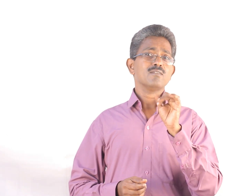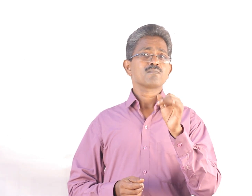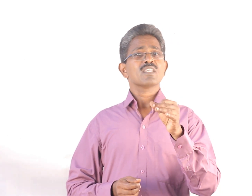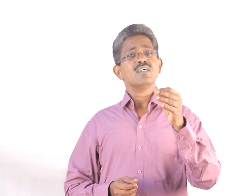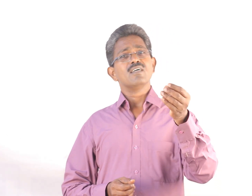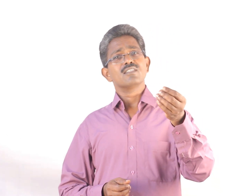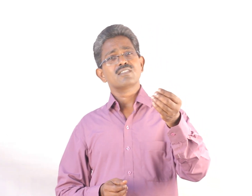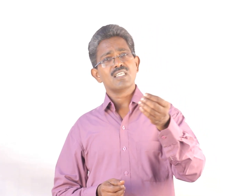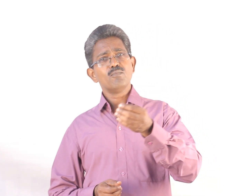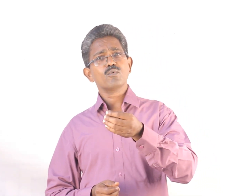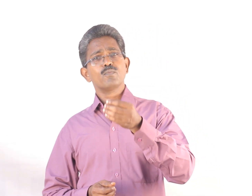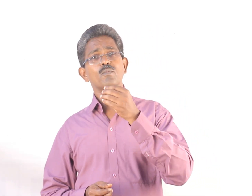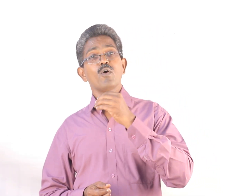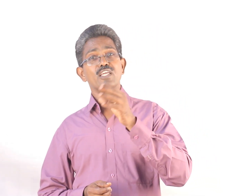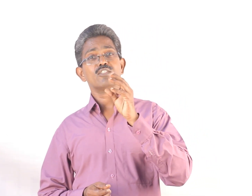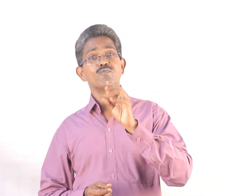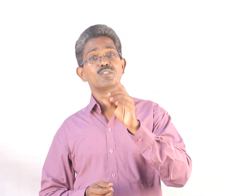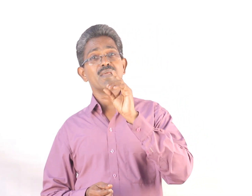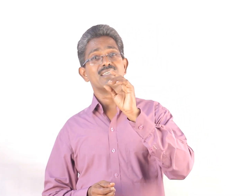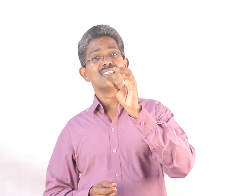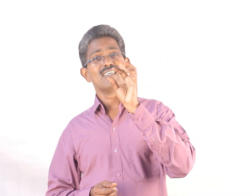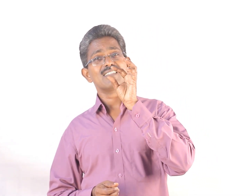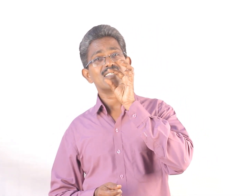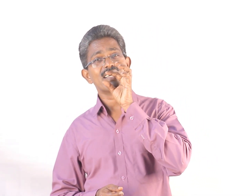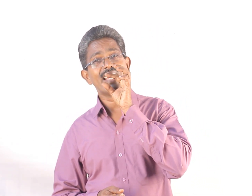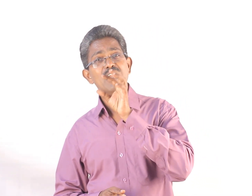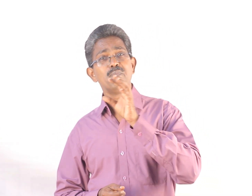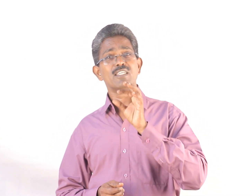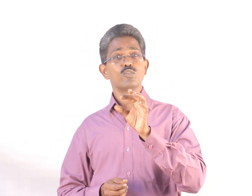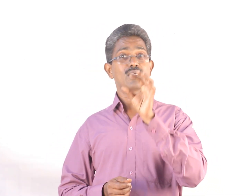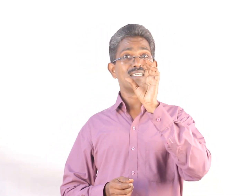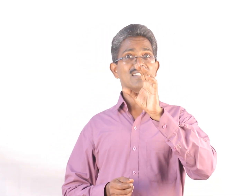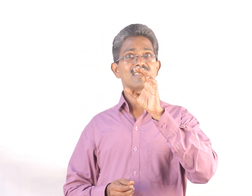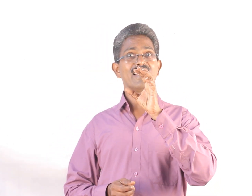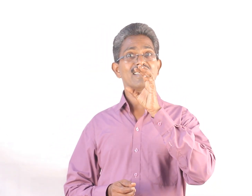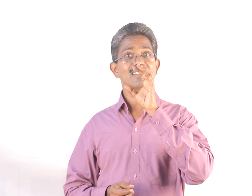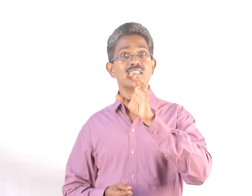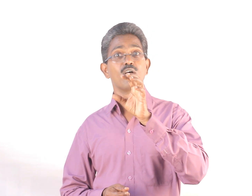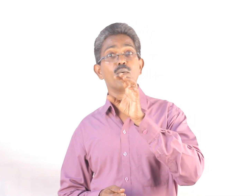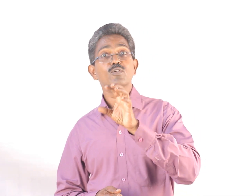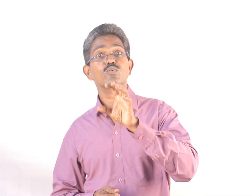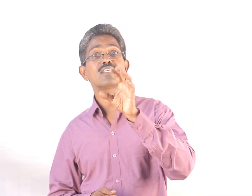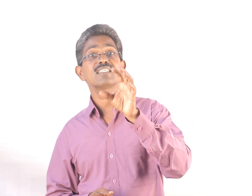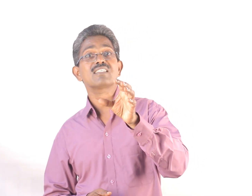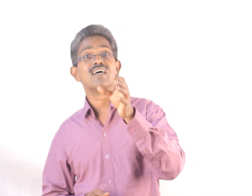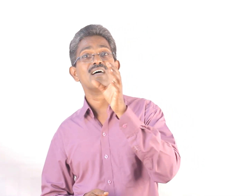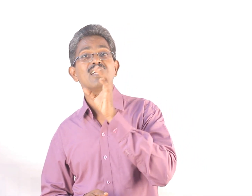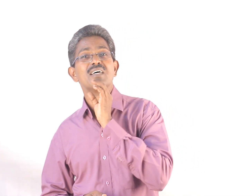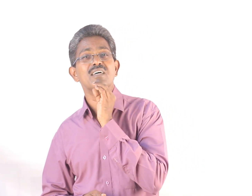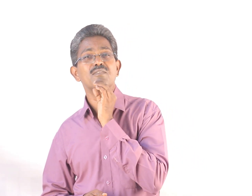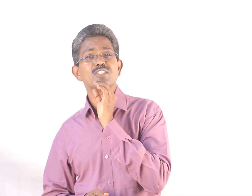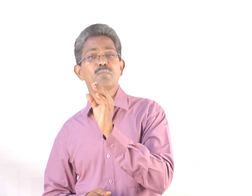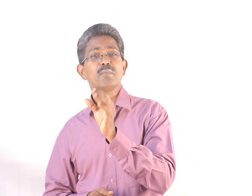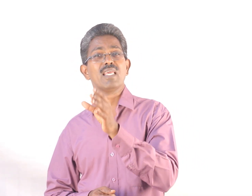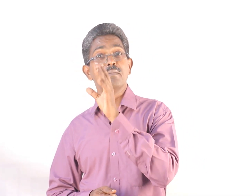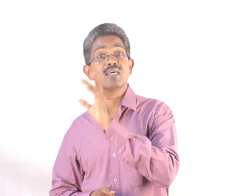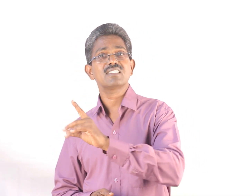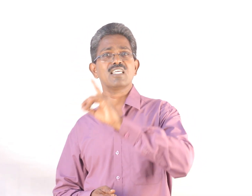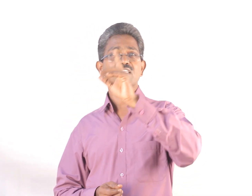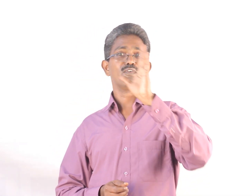three more points which may help us to understand the opportunities which may be emerging in the